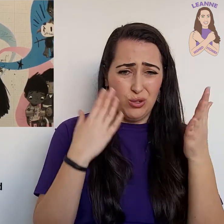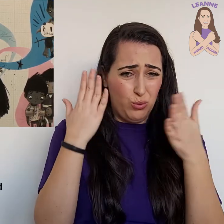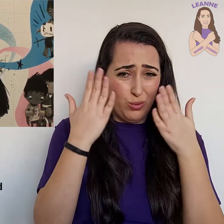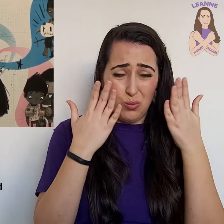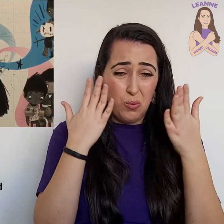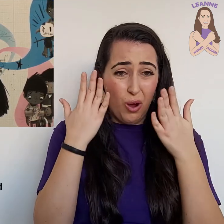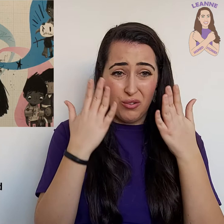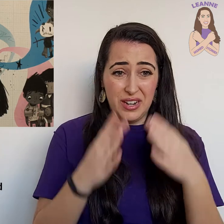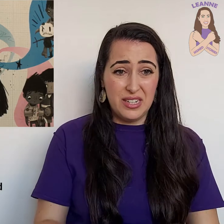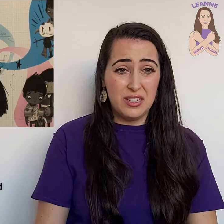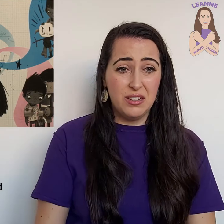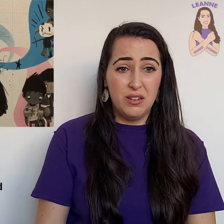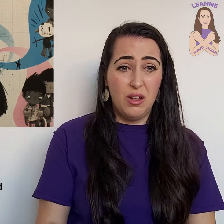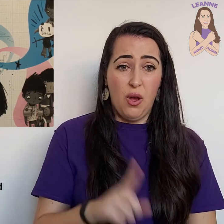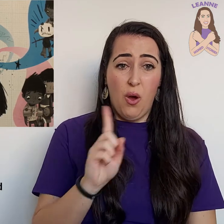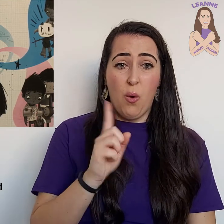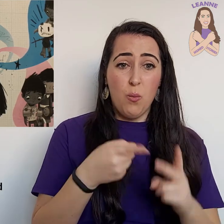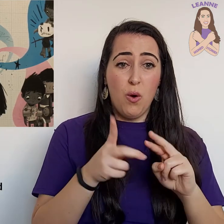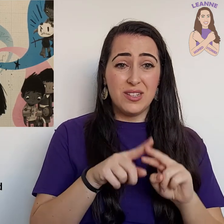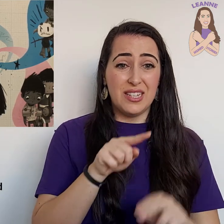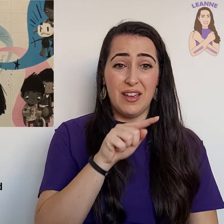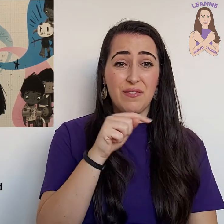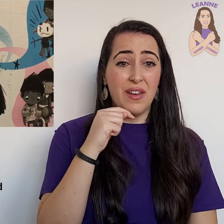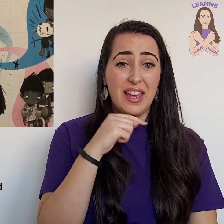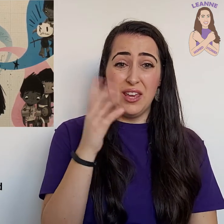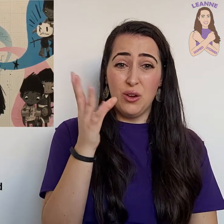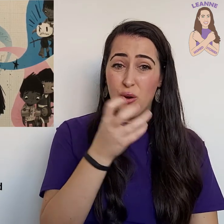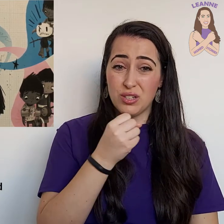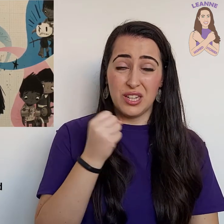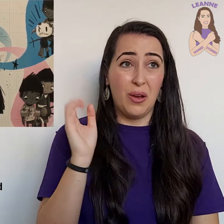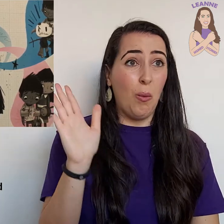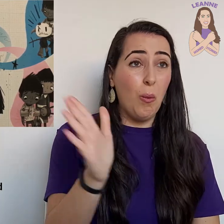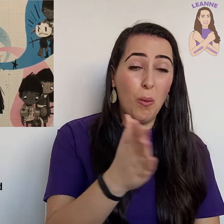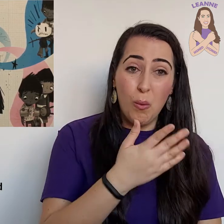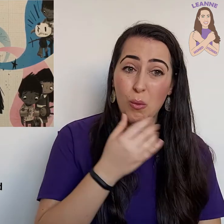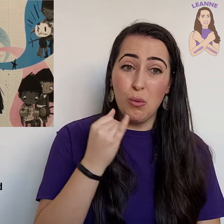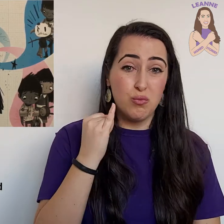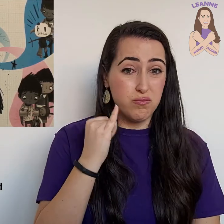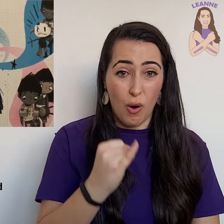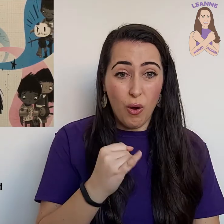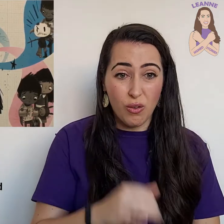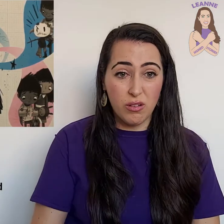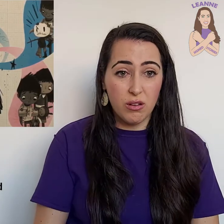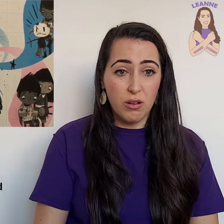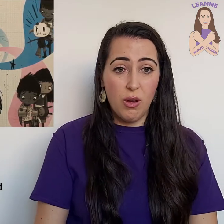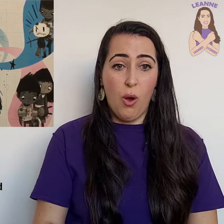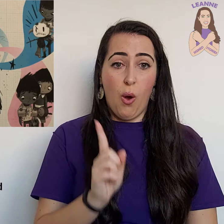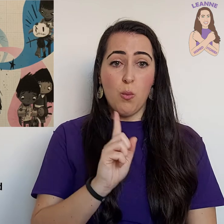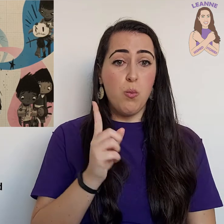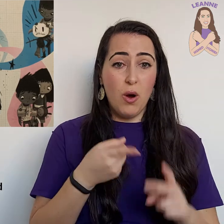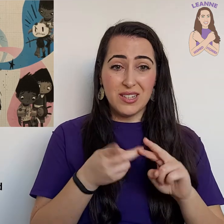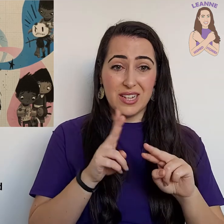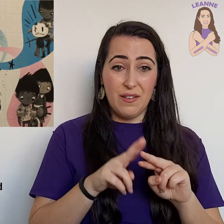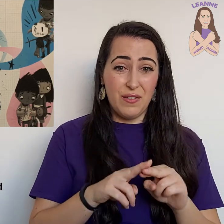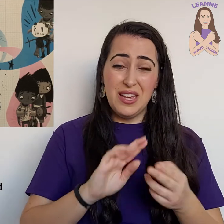was worried. What if he got it all wrong? What if he